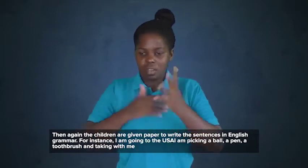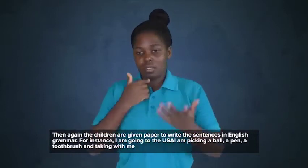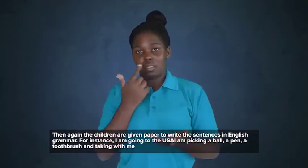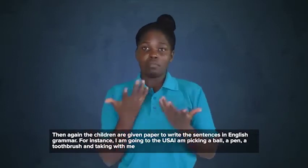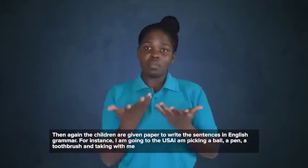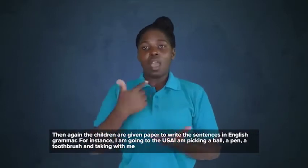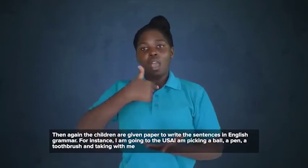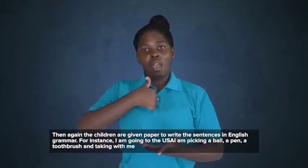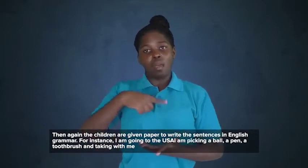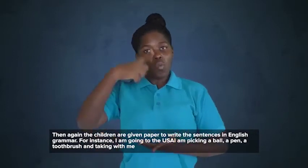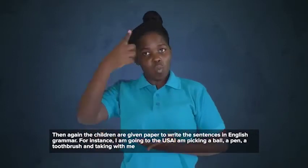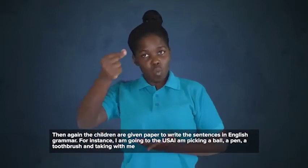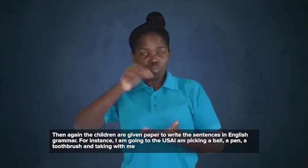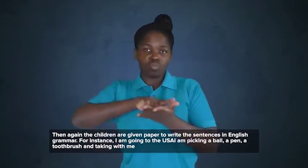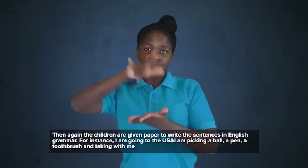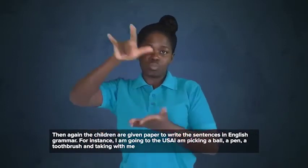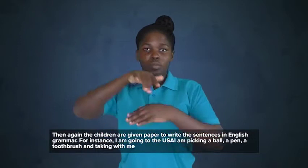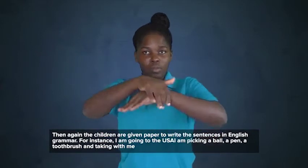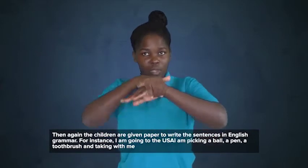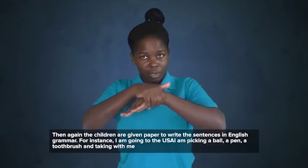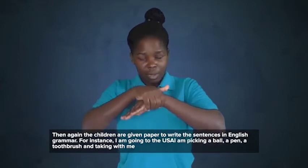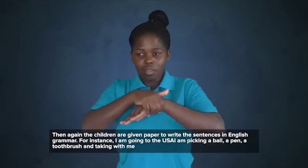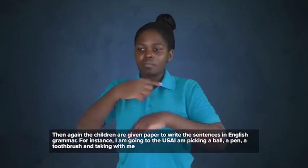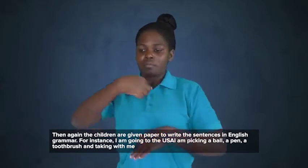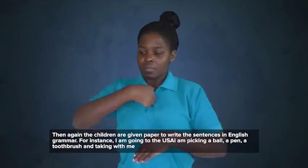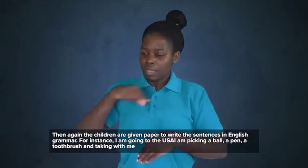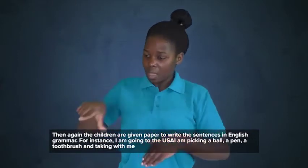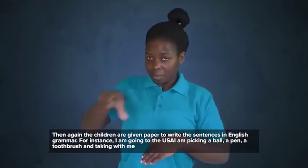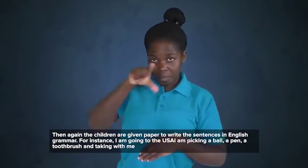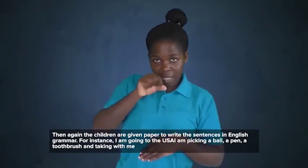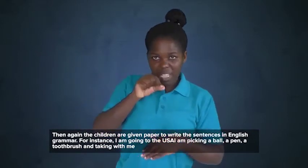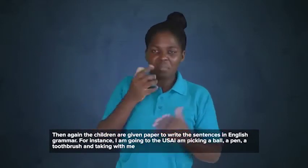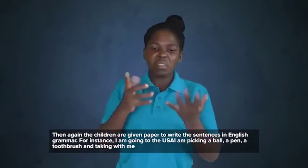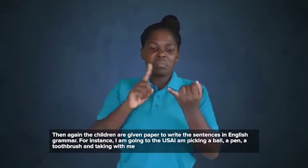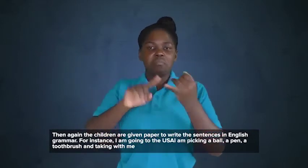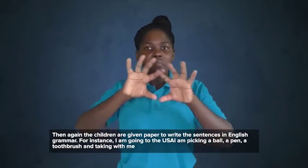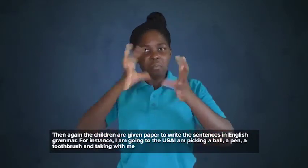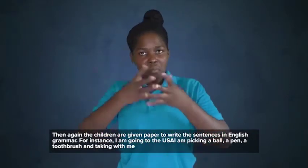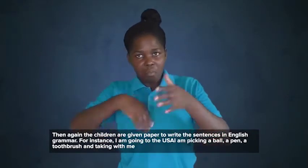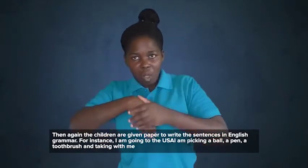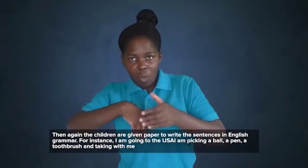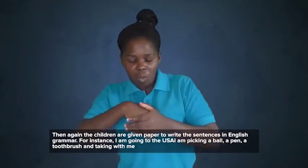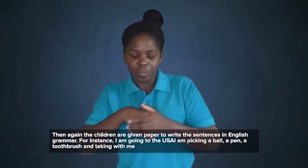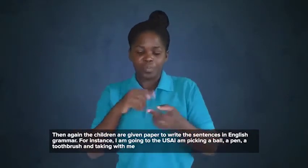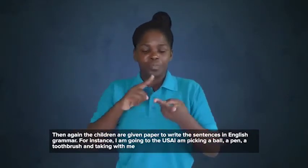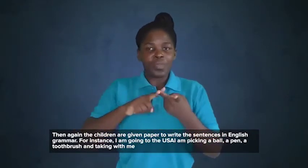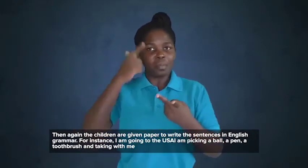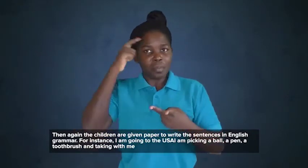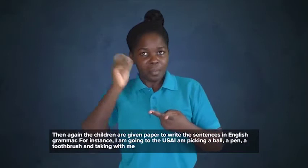I am going to the USA. I am picking a ball, a pen, a toothbrush and taking with